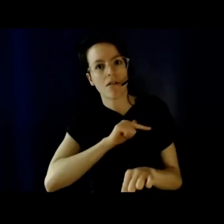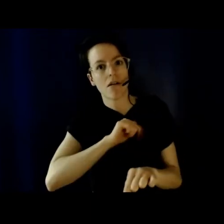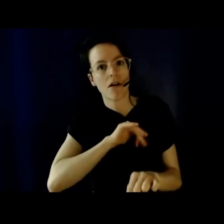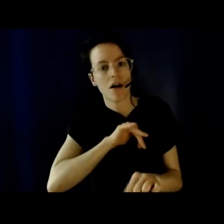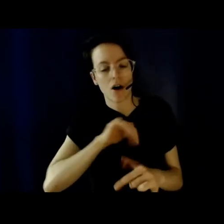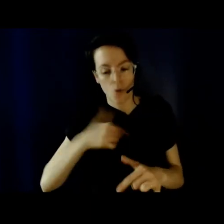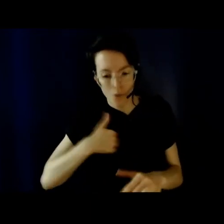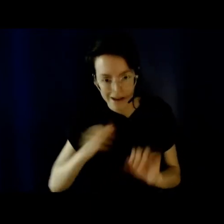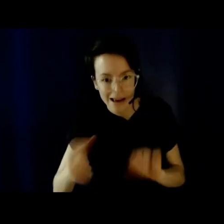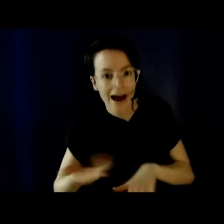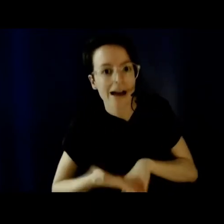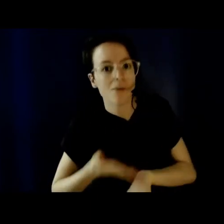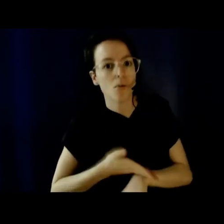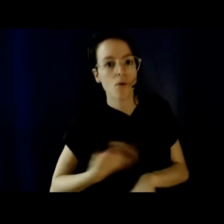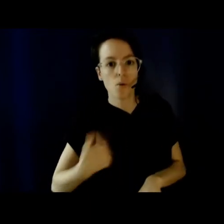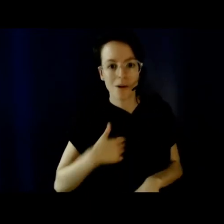people?